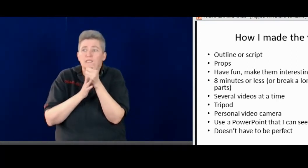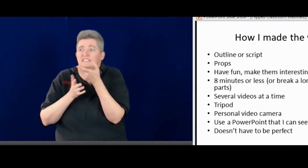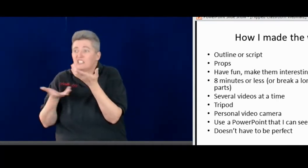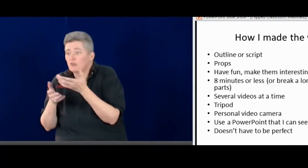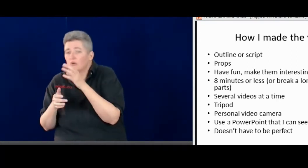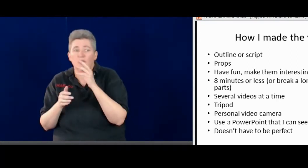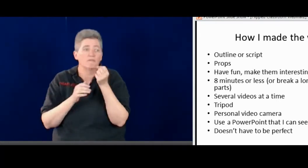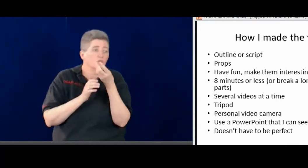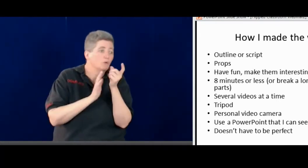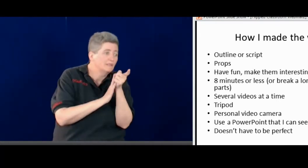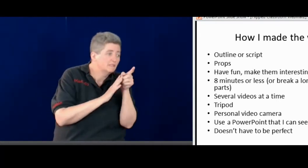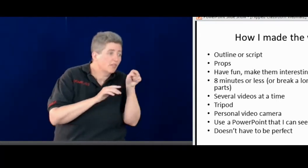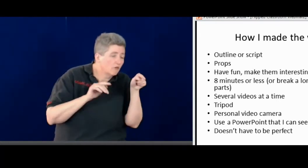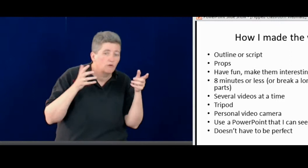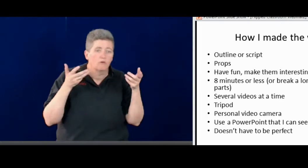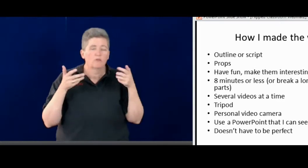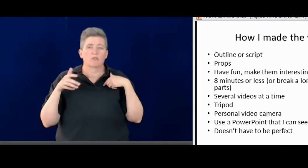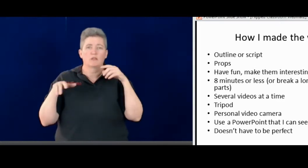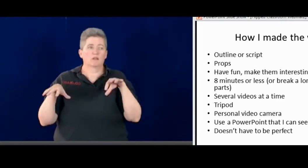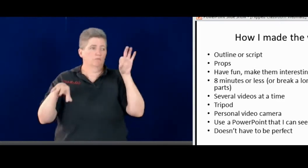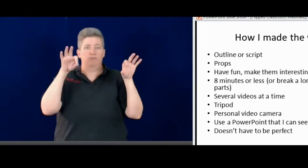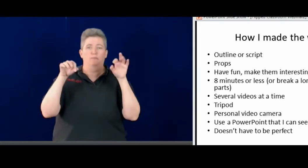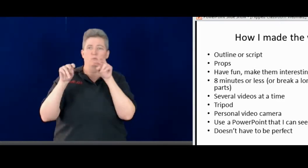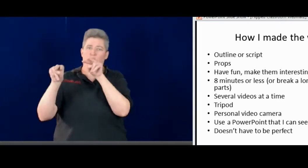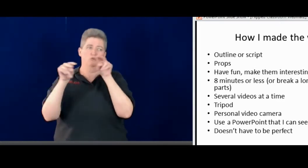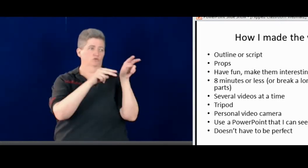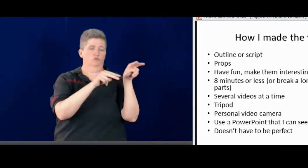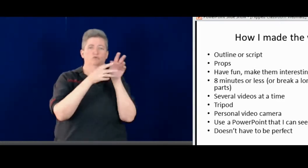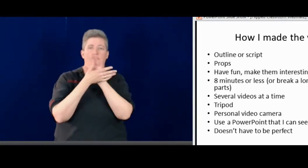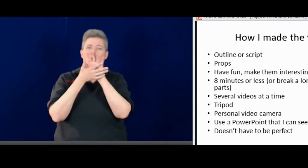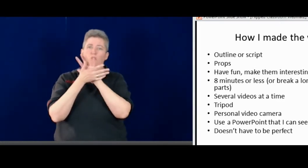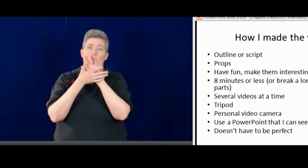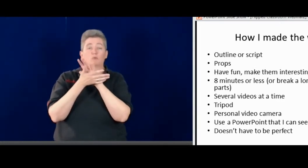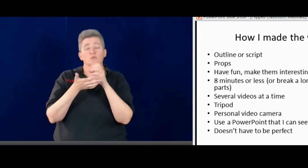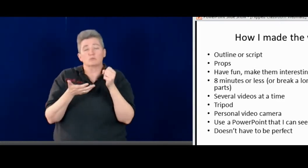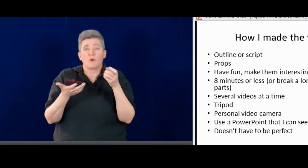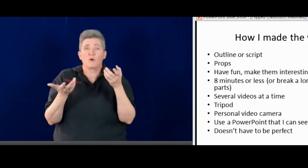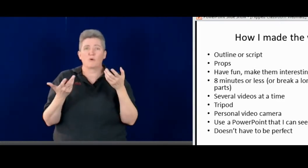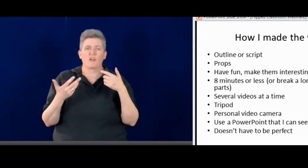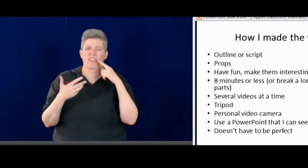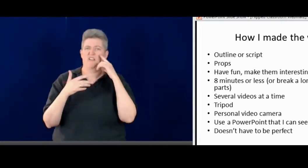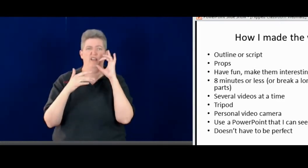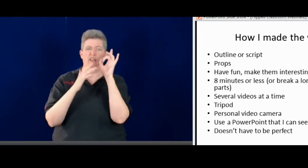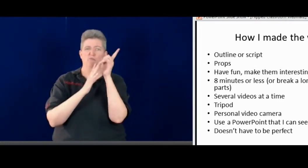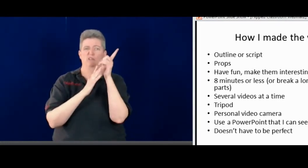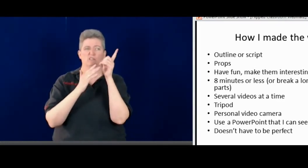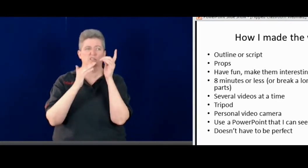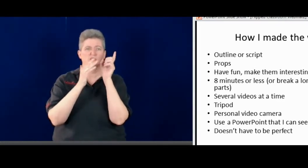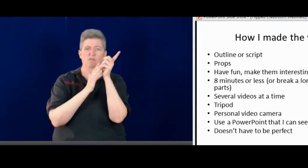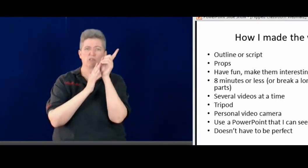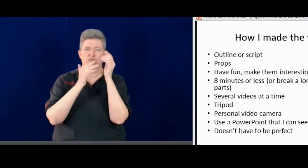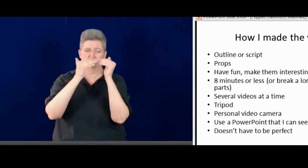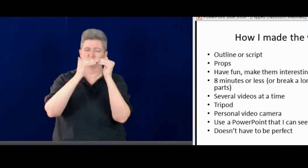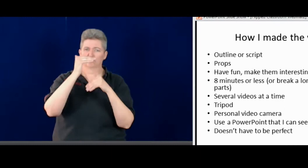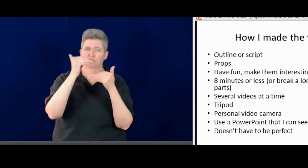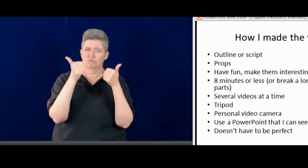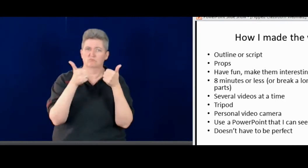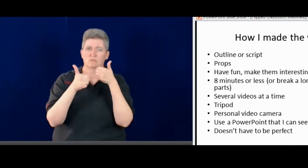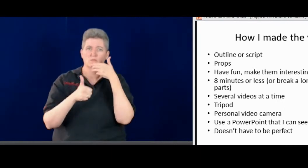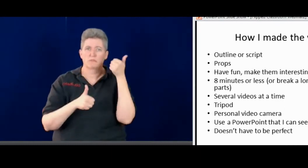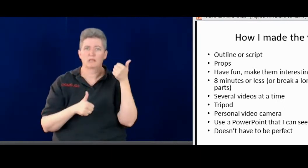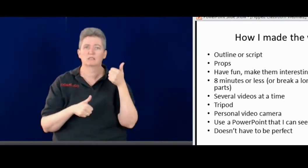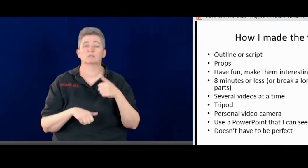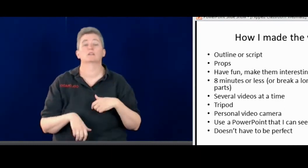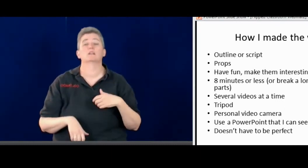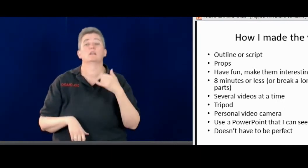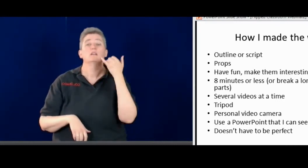maybe only have a few minutes, you know, here and there to be able to watch the videos. So I think eight minutes